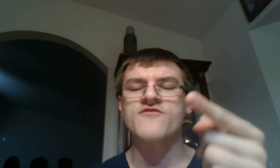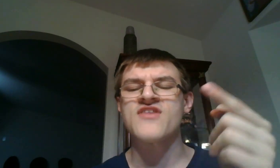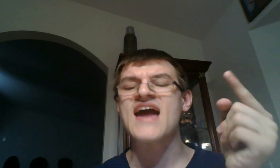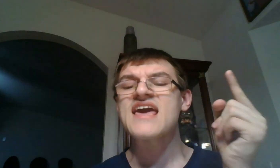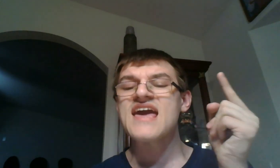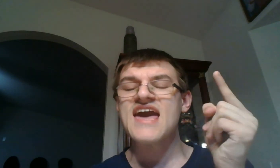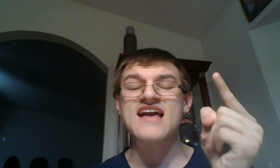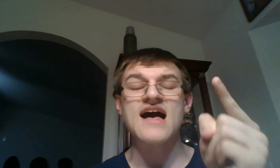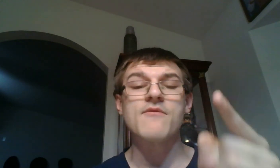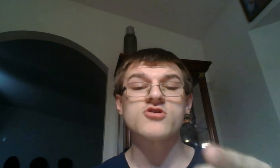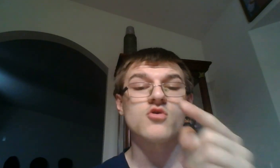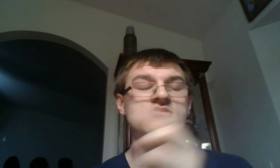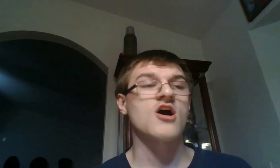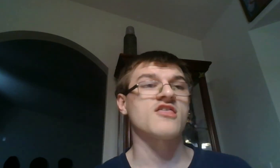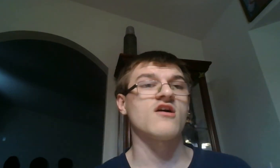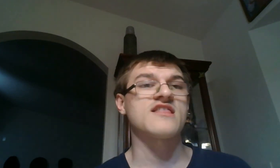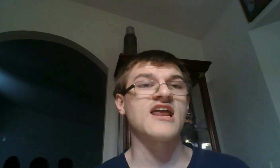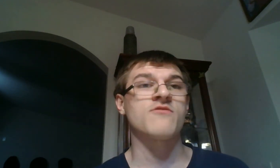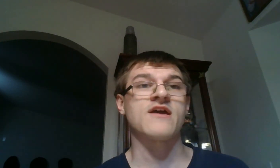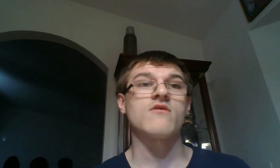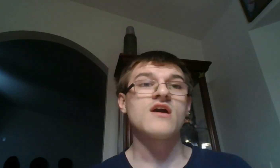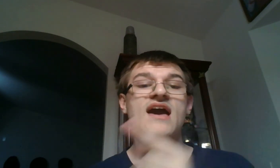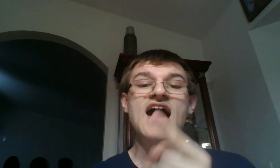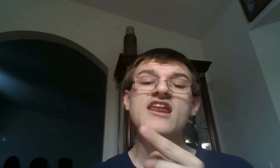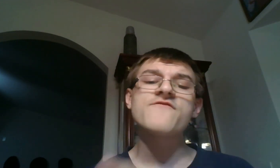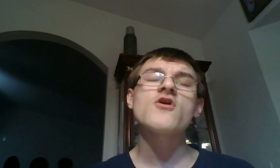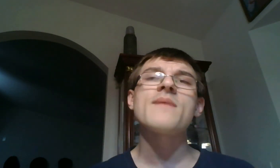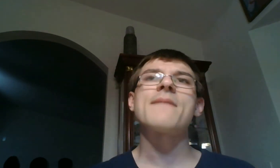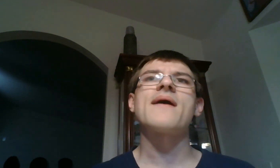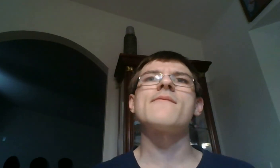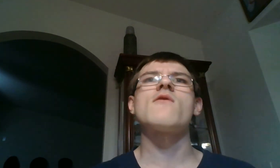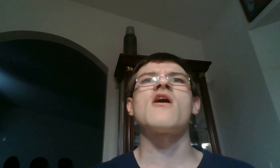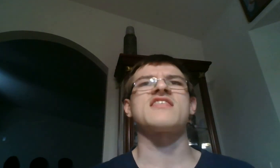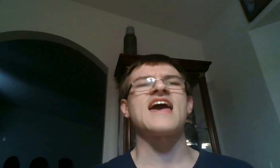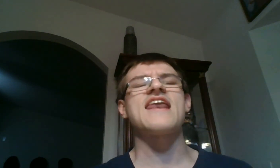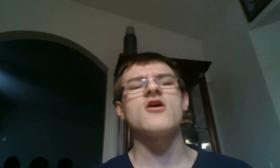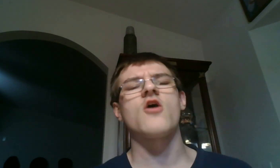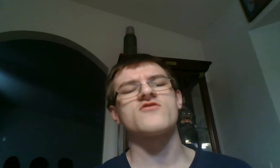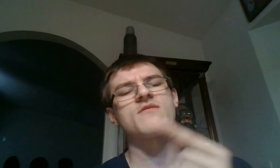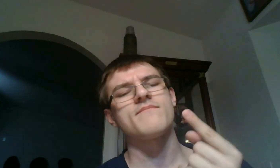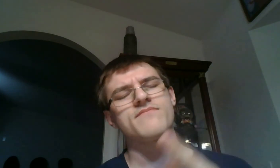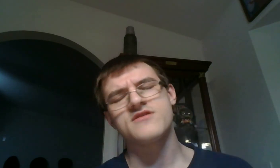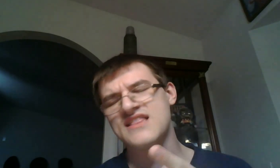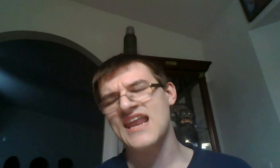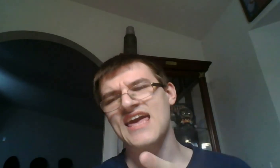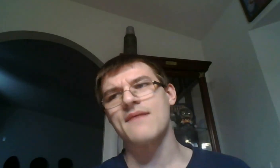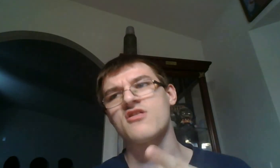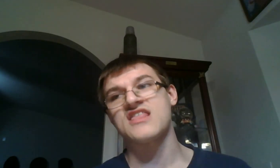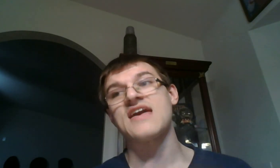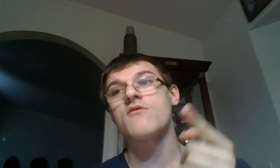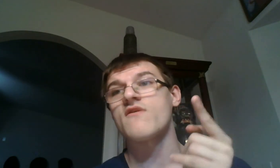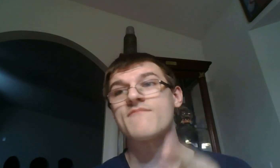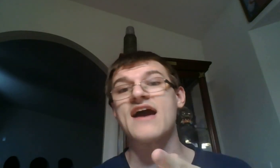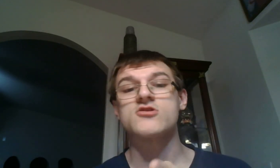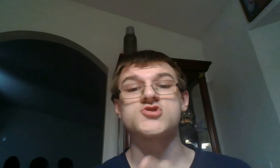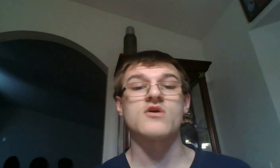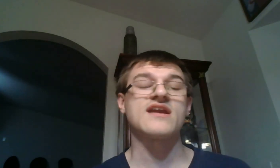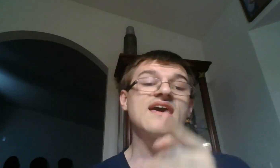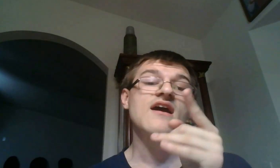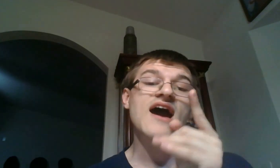that. And comment on your thoughts on today's video. How do you feel about Bubba Wallace headed over to Denny Hamlin's team with Michael Jordan? How